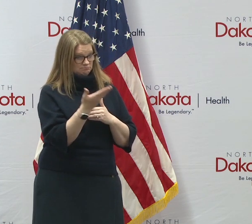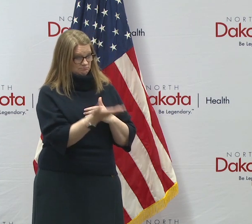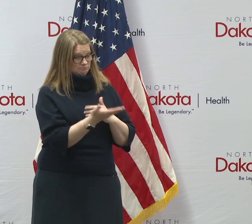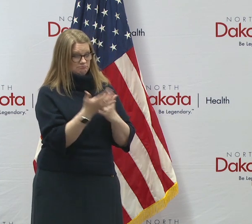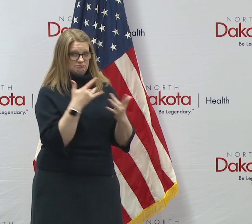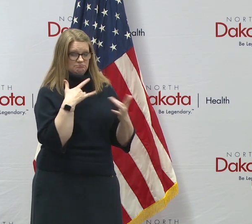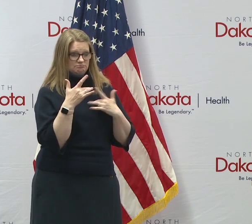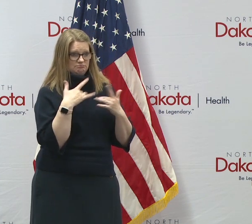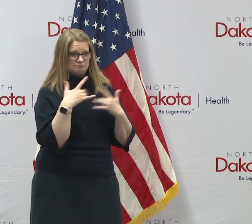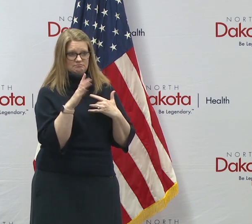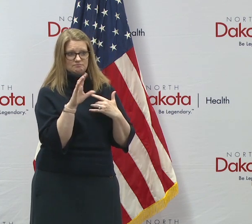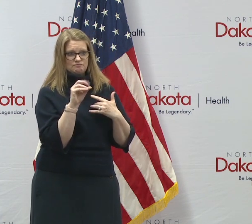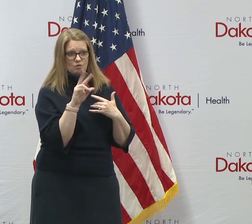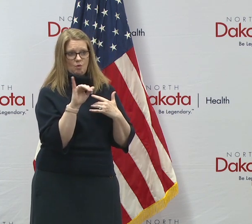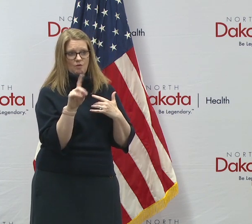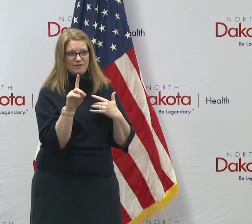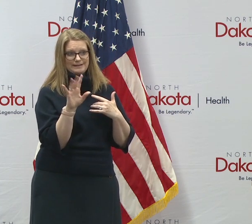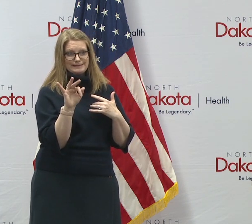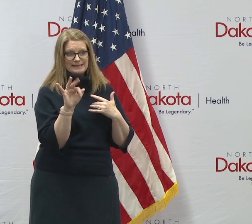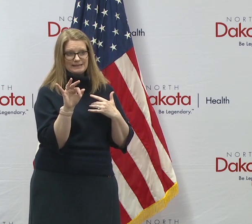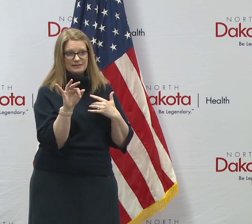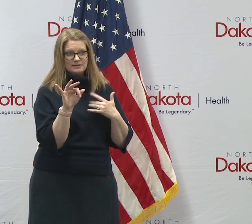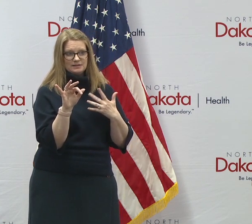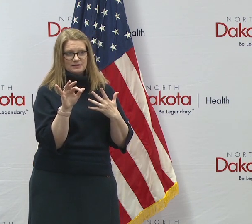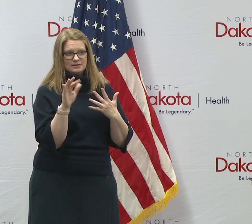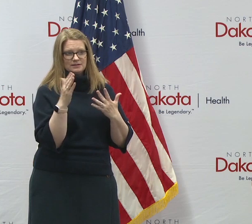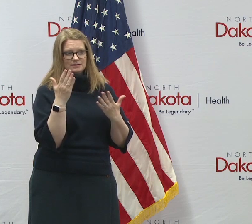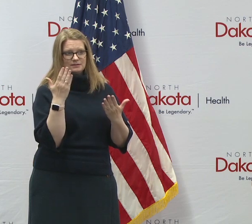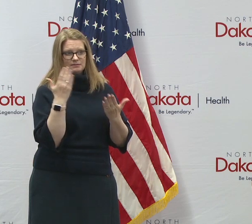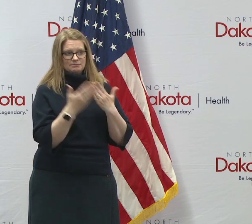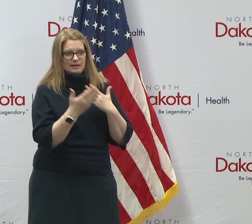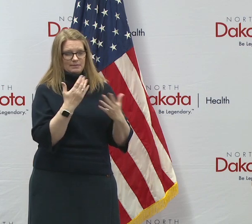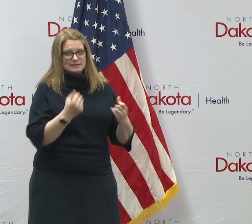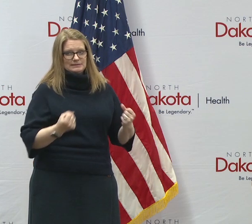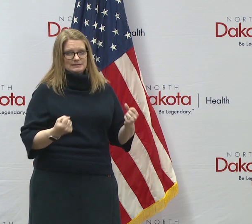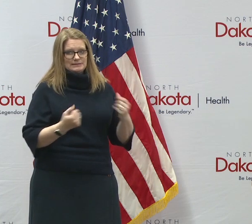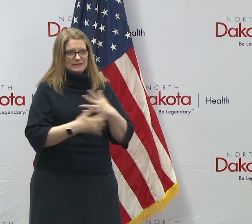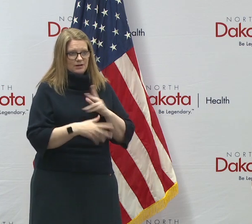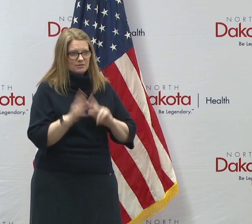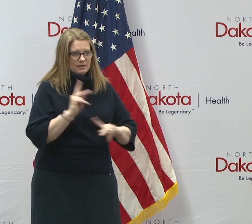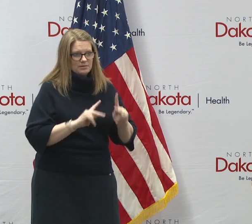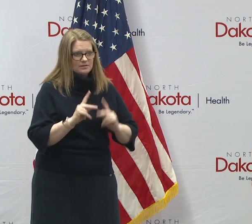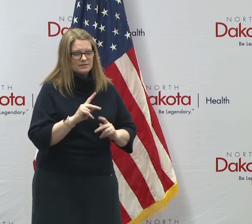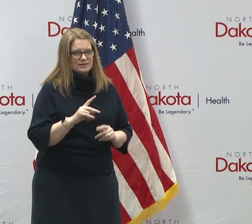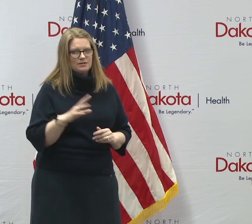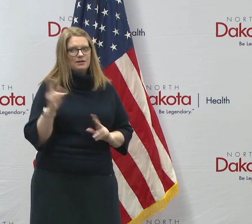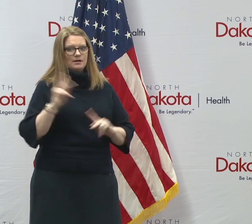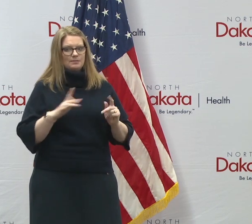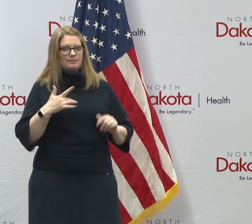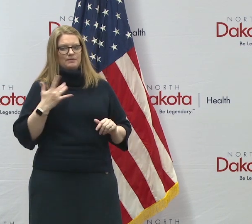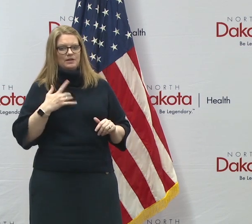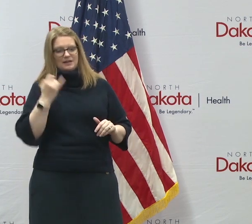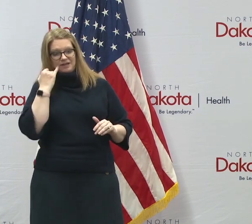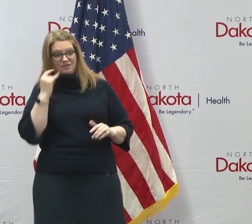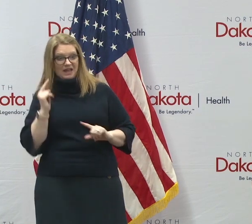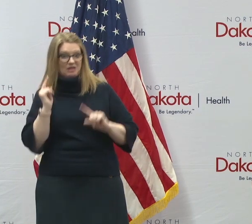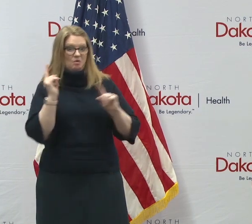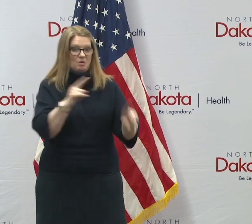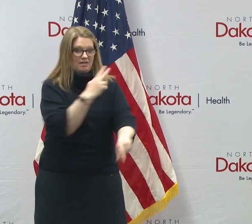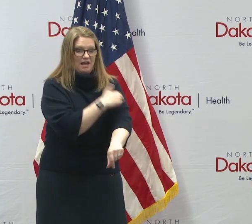COVID-19 might be scaring people away because they, they're afraid that if they seek help, they might catch it. Um,